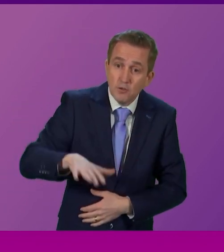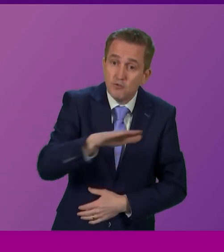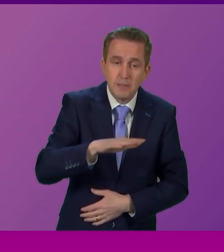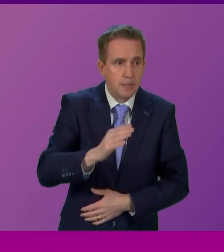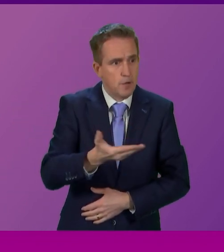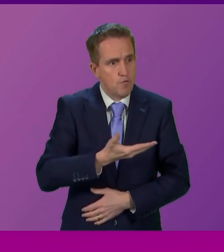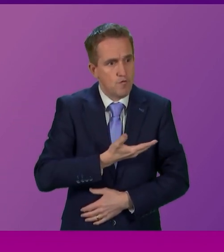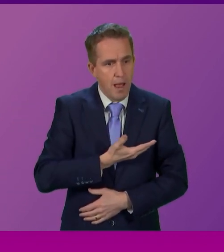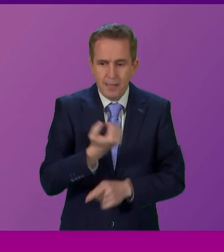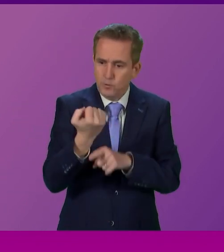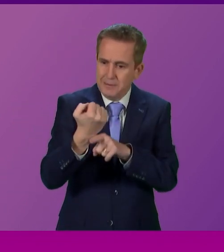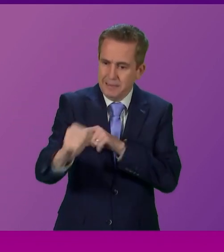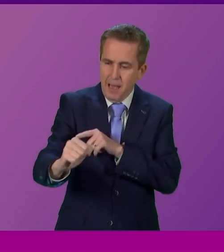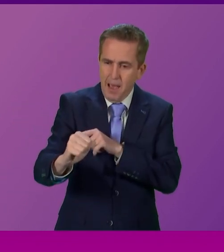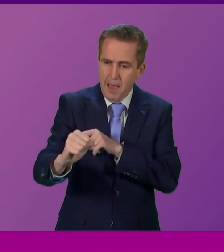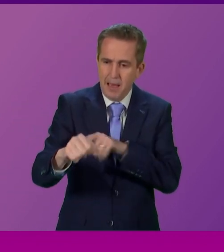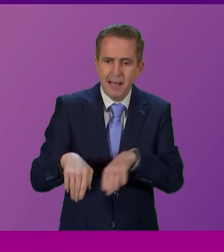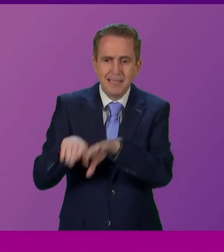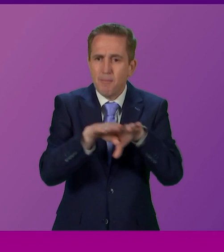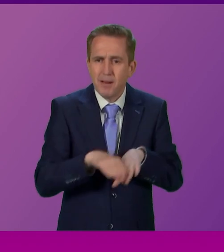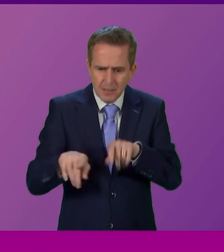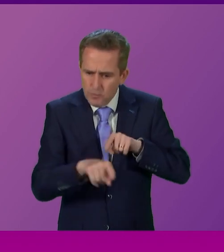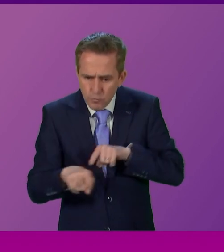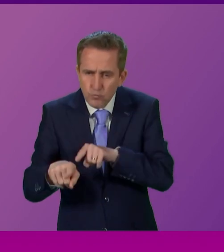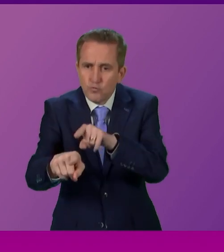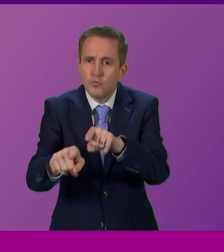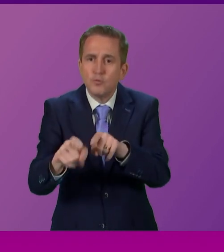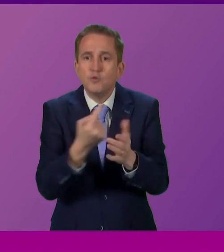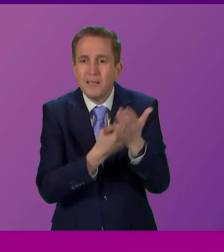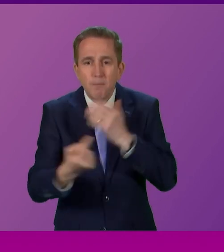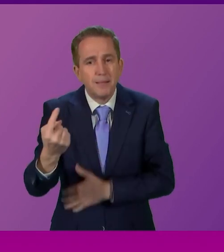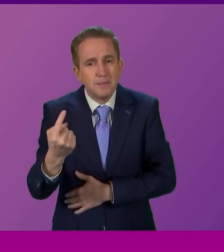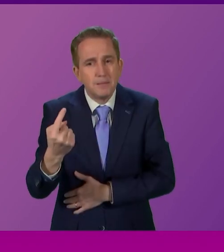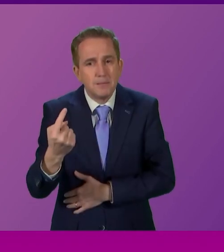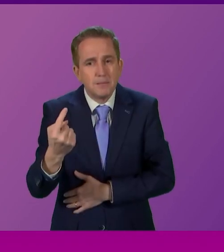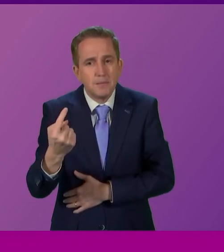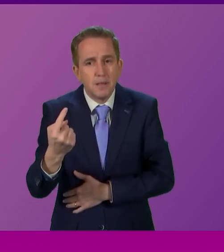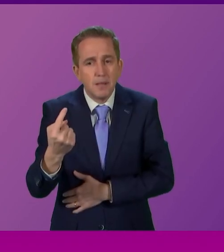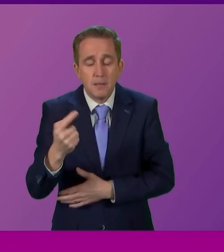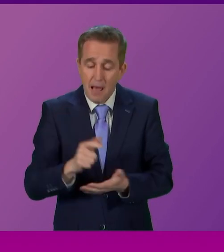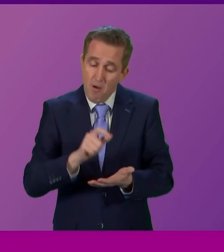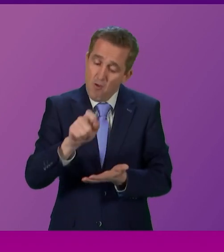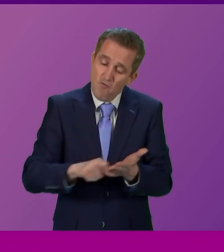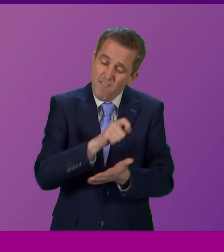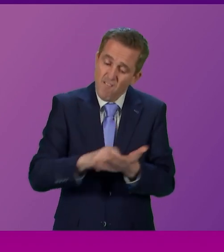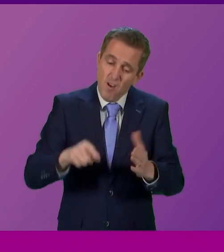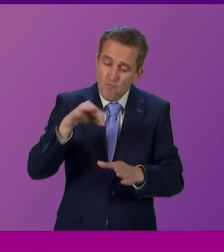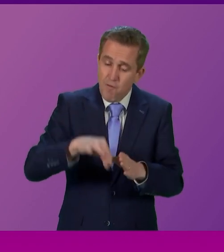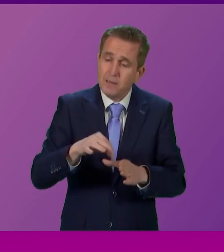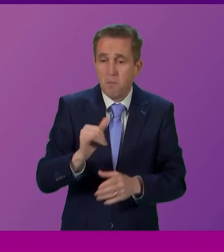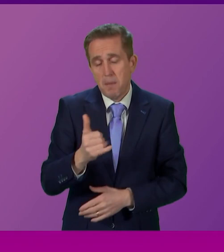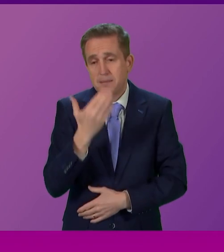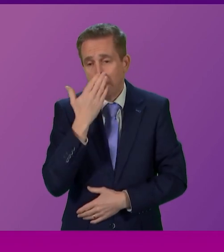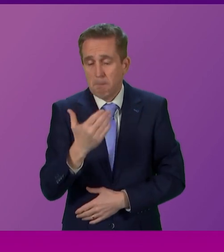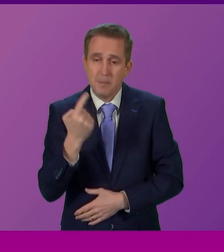right to deny a nation a democratic route to independence. A referendum may seem the simplest, but it's not been the most